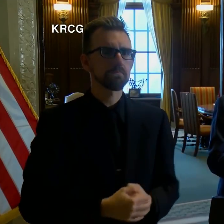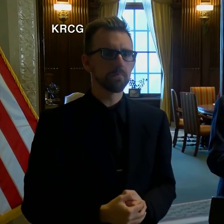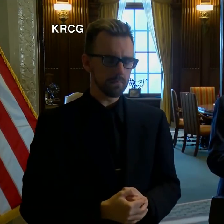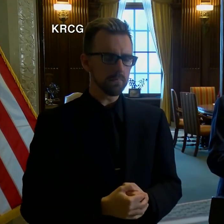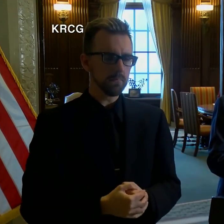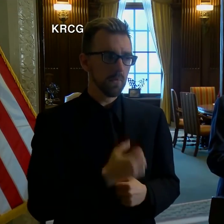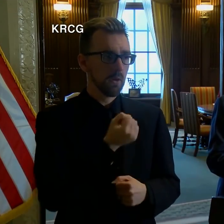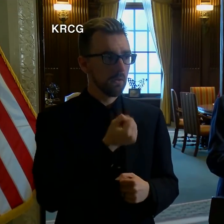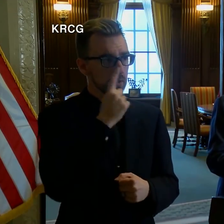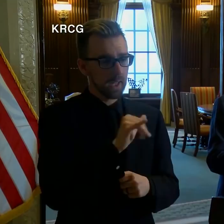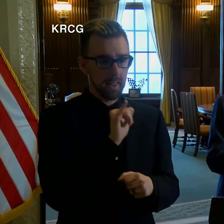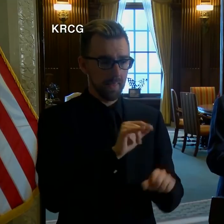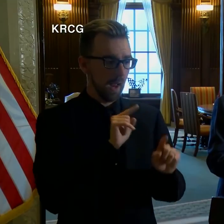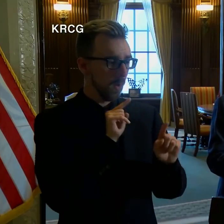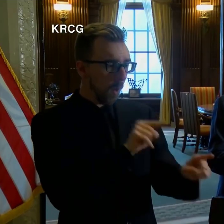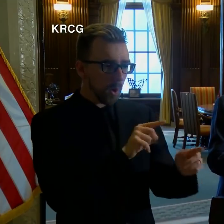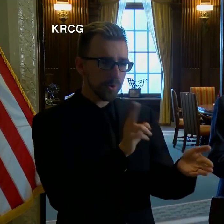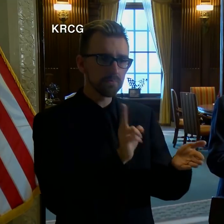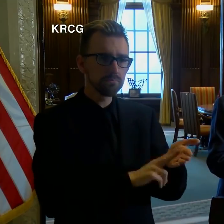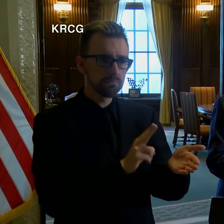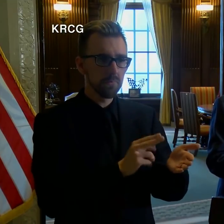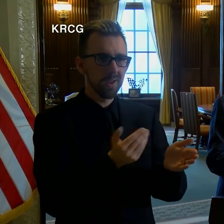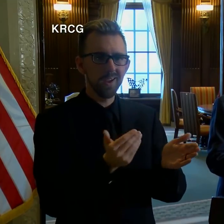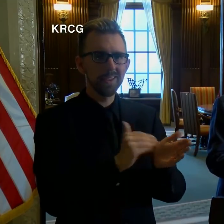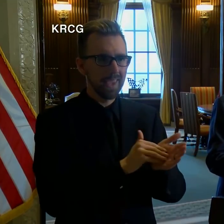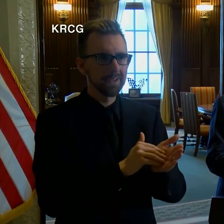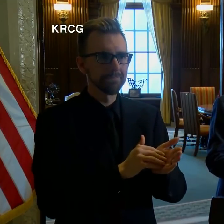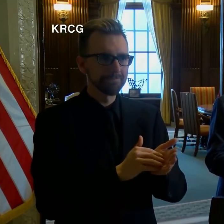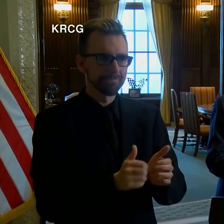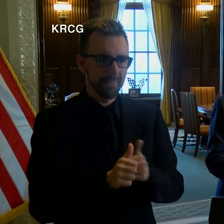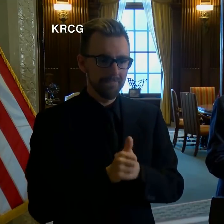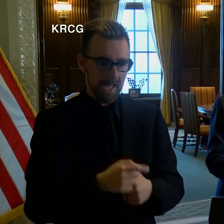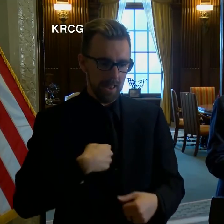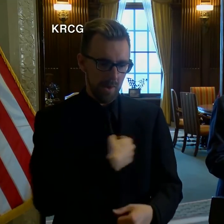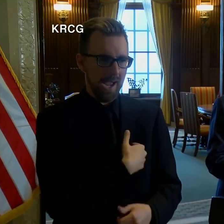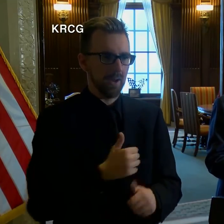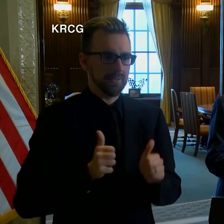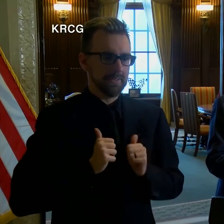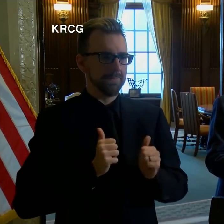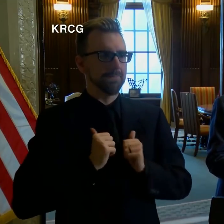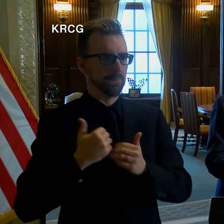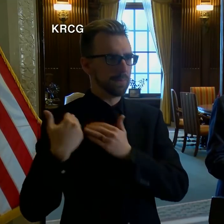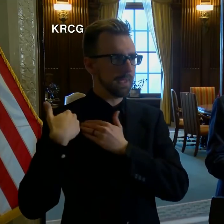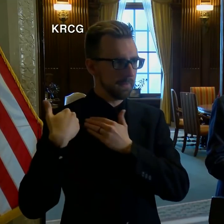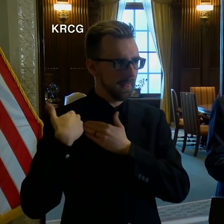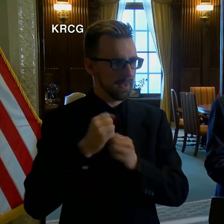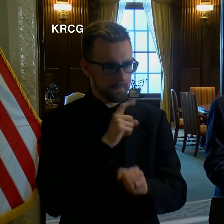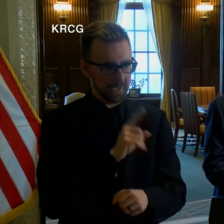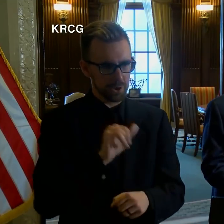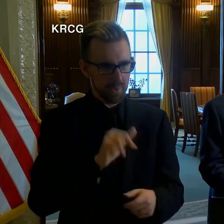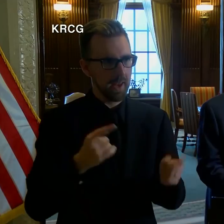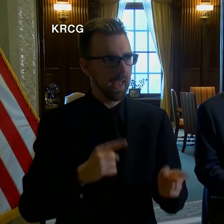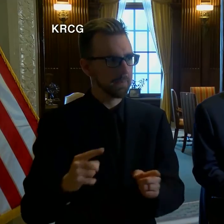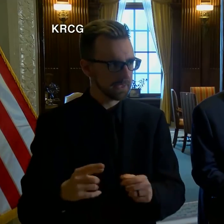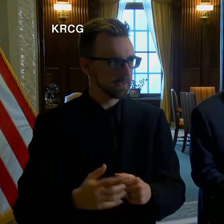understand that order. the thing, again, it comes back to people's responsibility to make sure they do that.